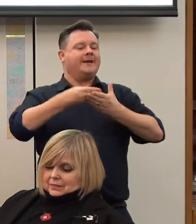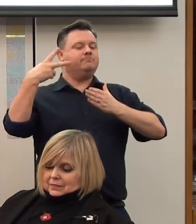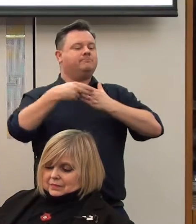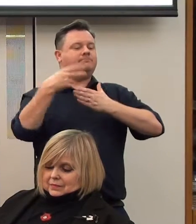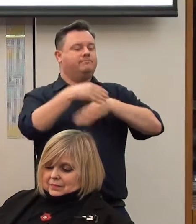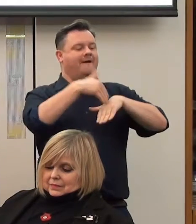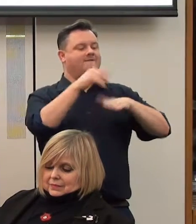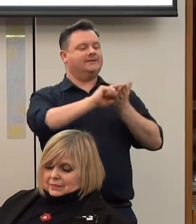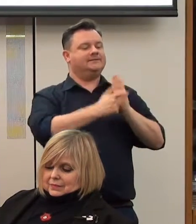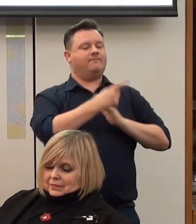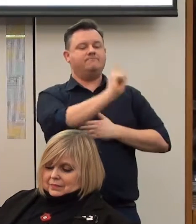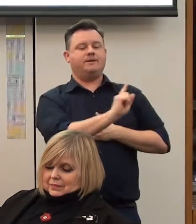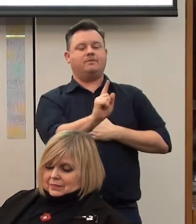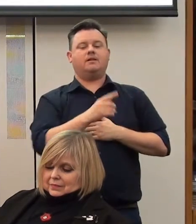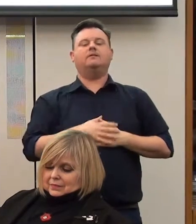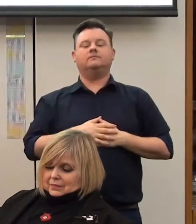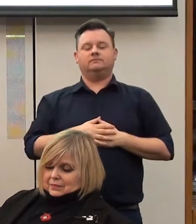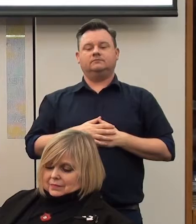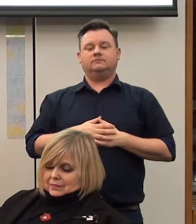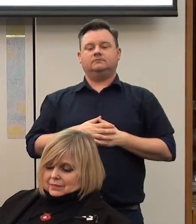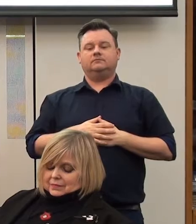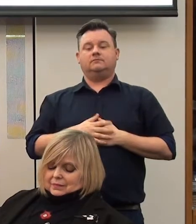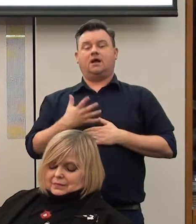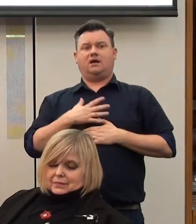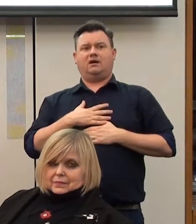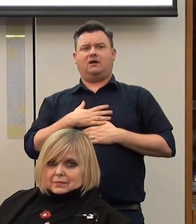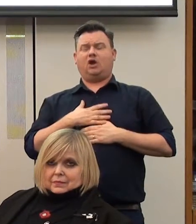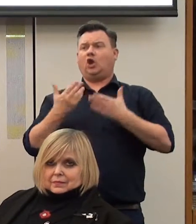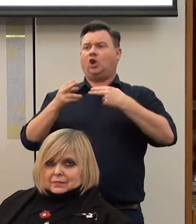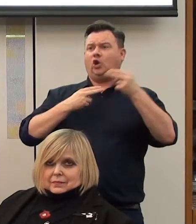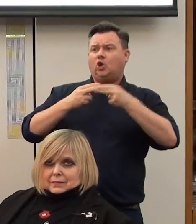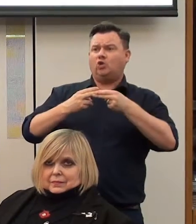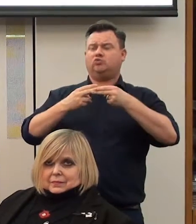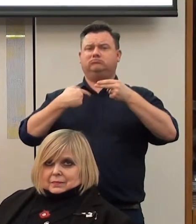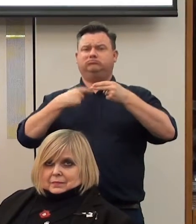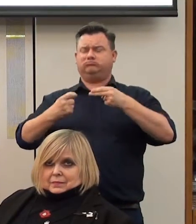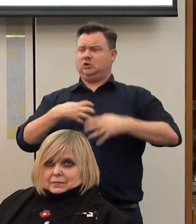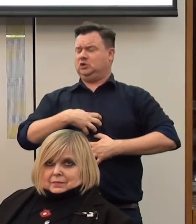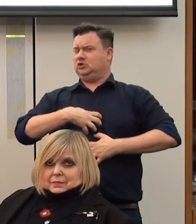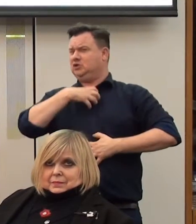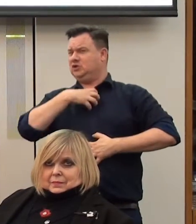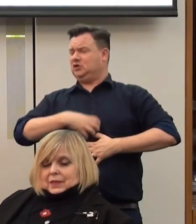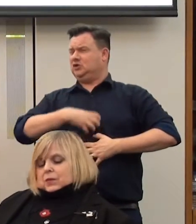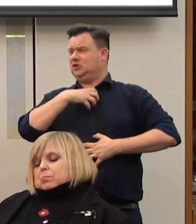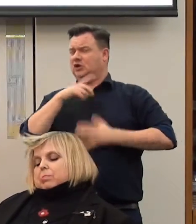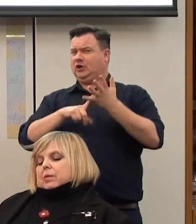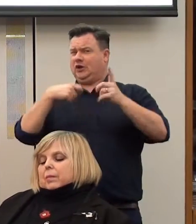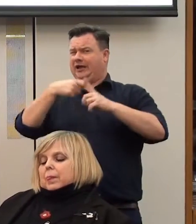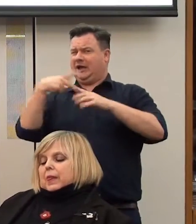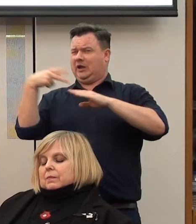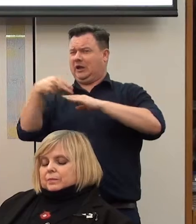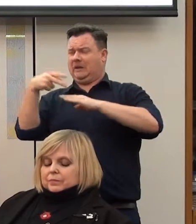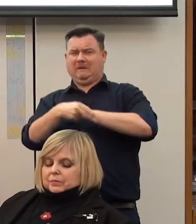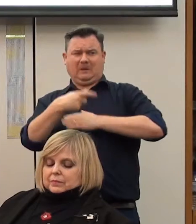impact on disabled people. And there are shocking headlines when you read the newspapers, know, UK cuts have created a human